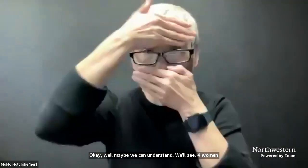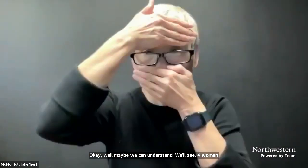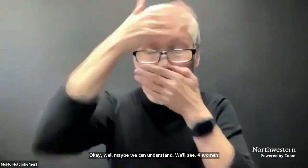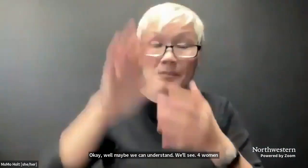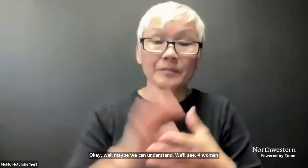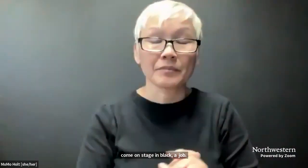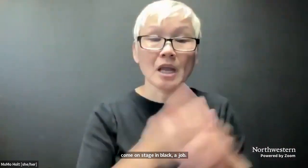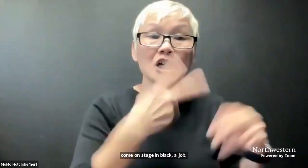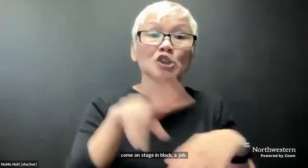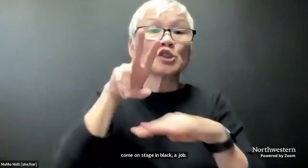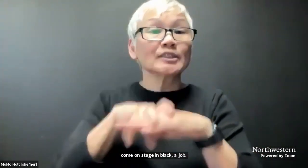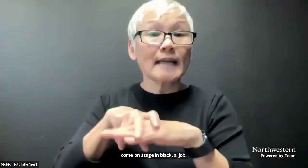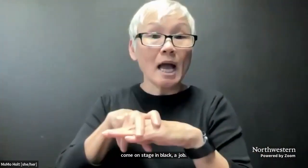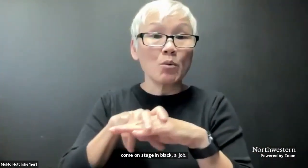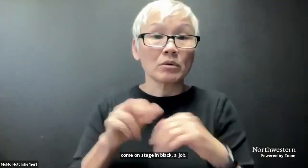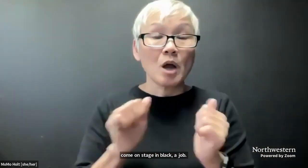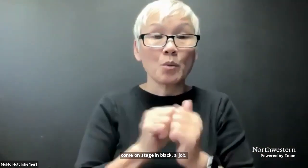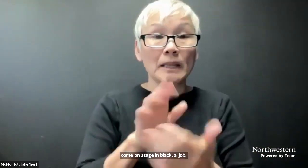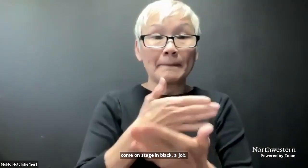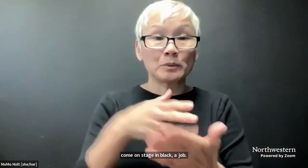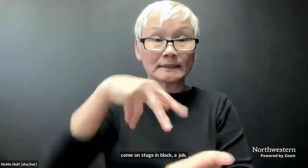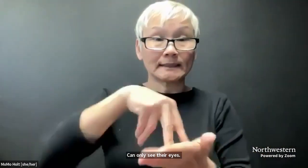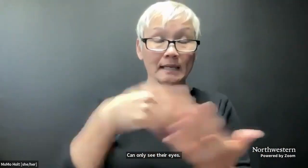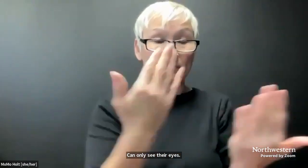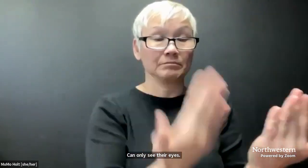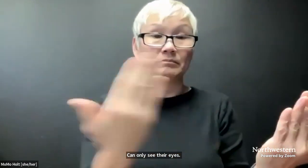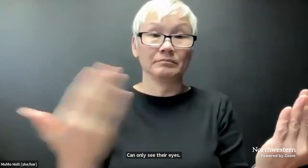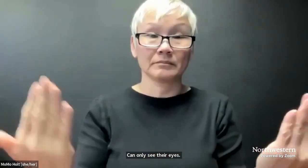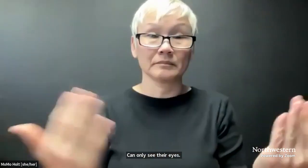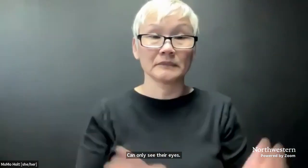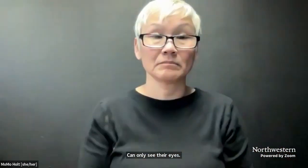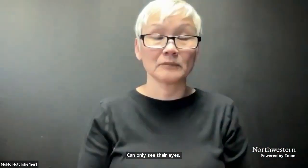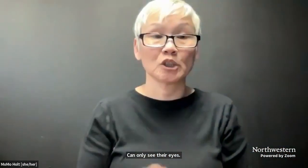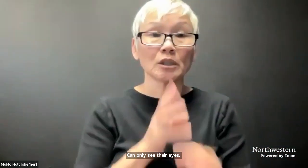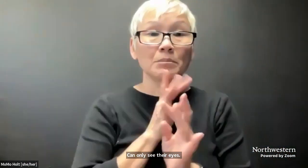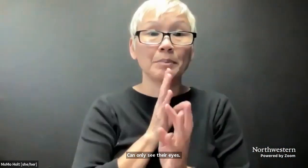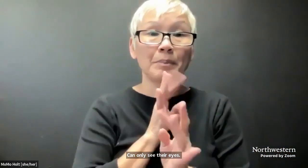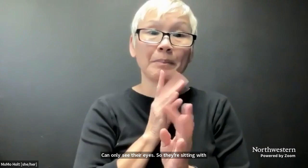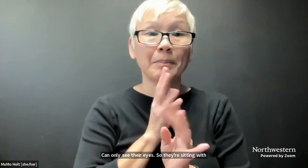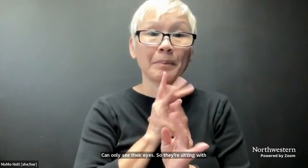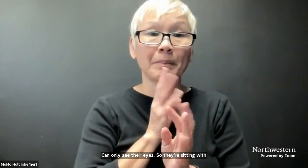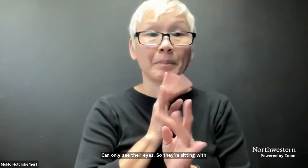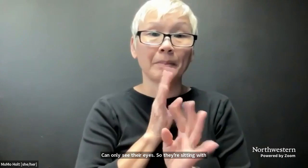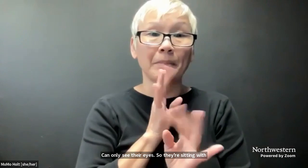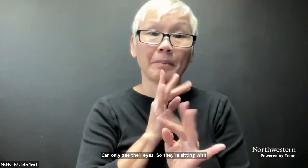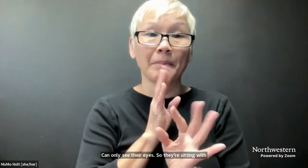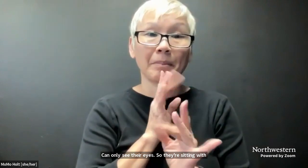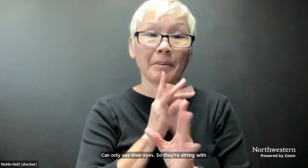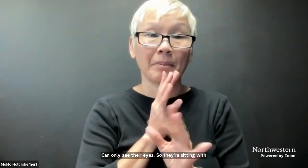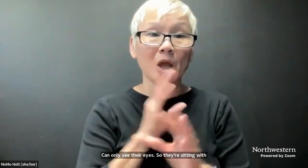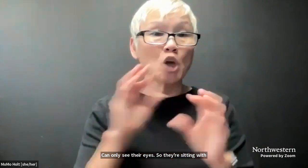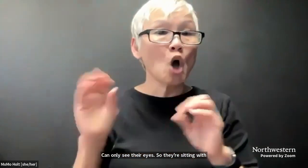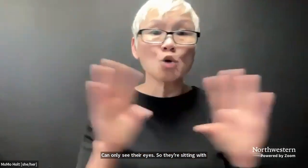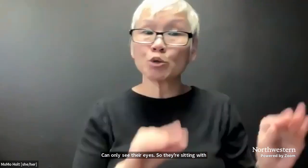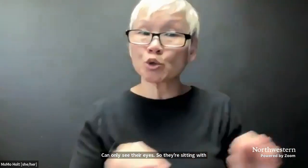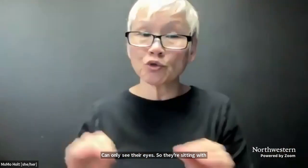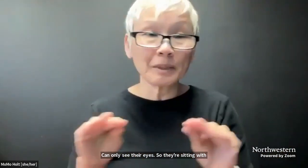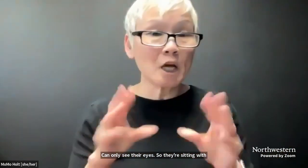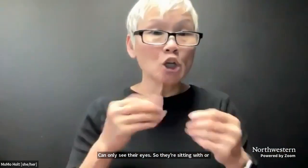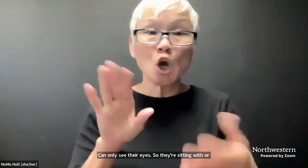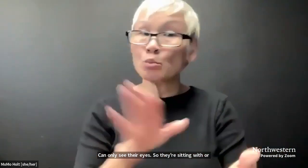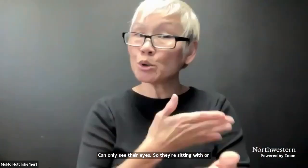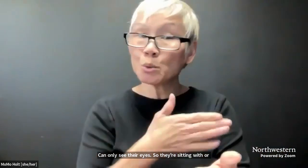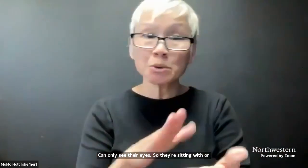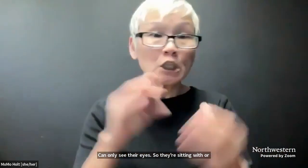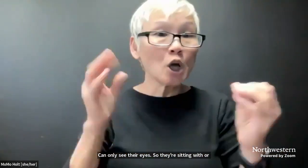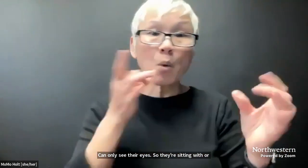Can only see their eyes. So they're sitting with or standing there with music stands and spoke